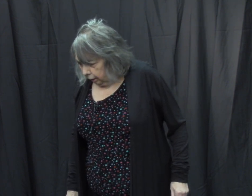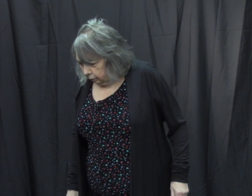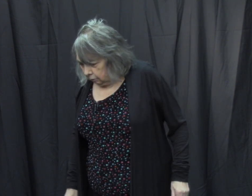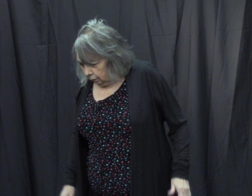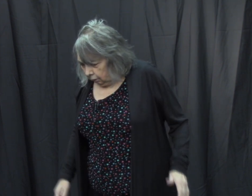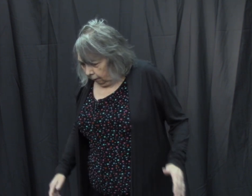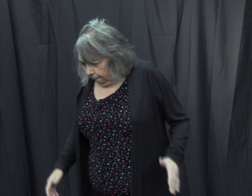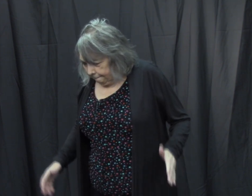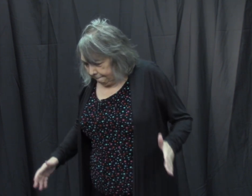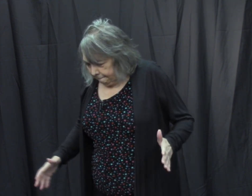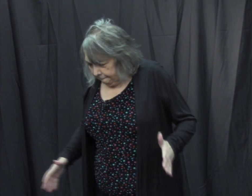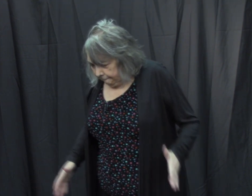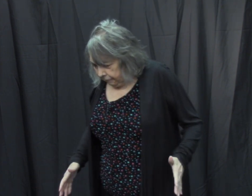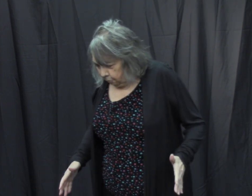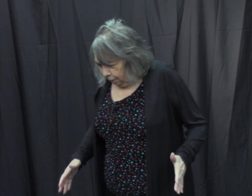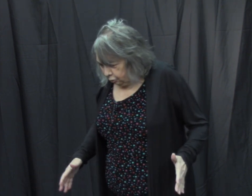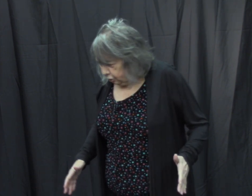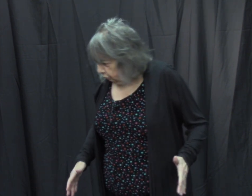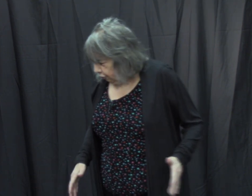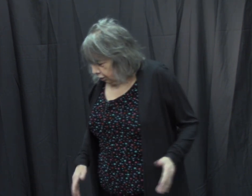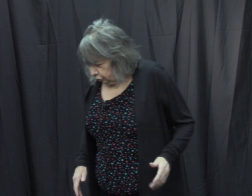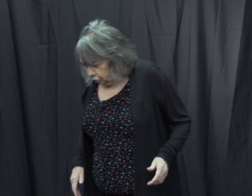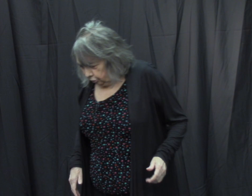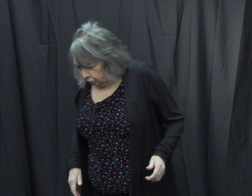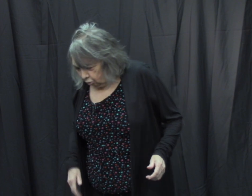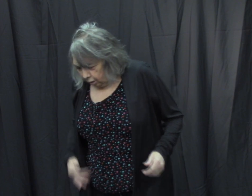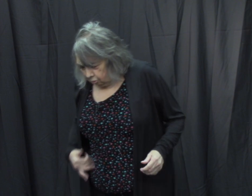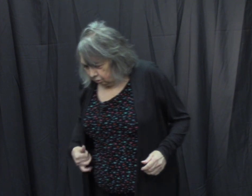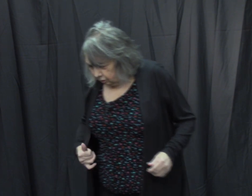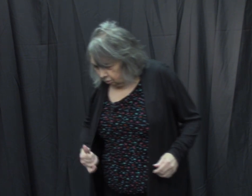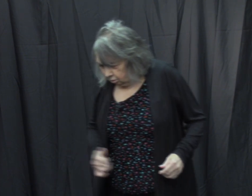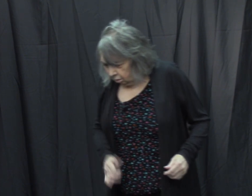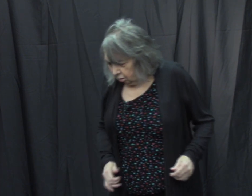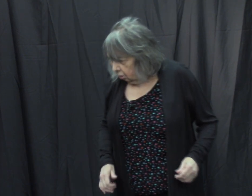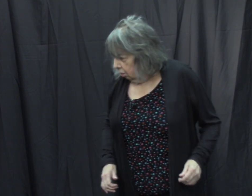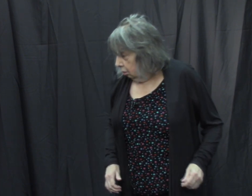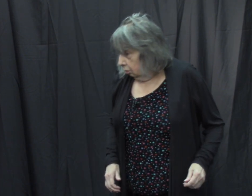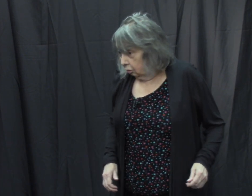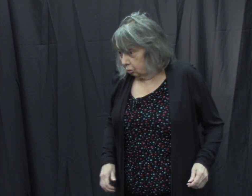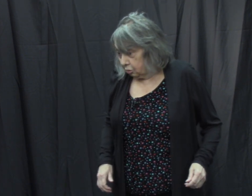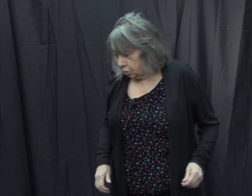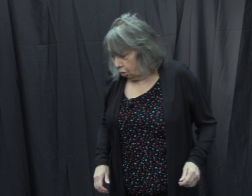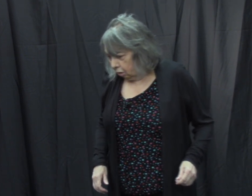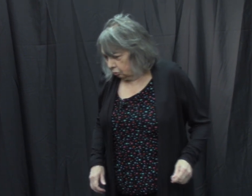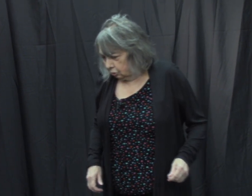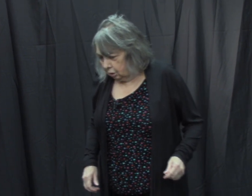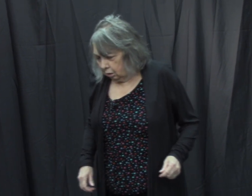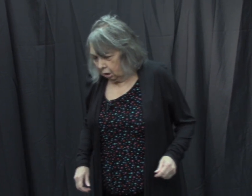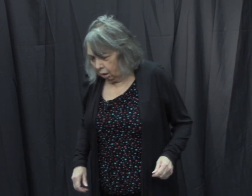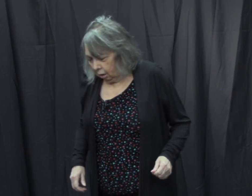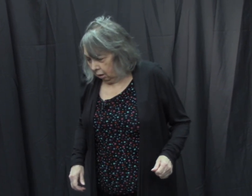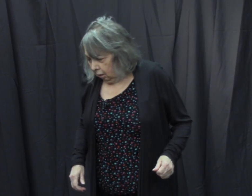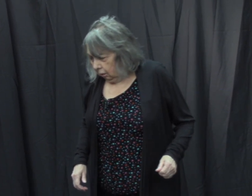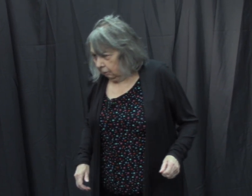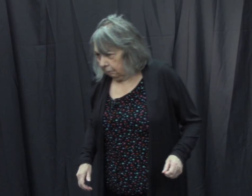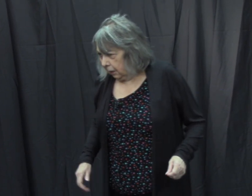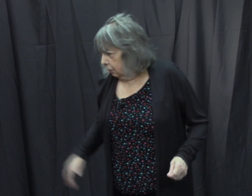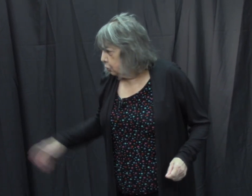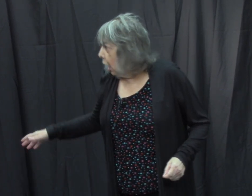And the person fell to the ground and looked startled. And a child